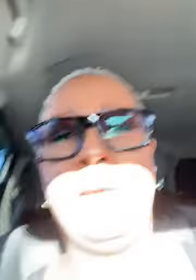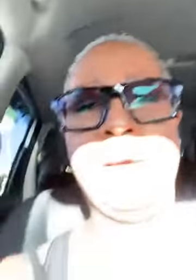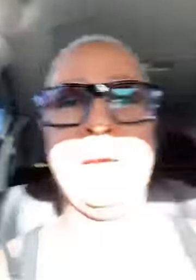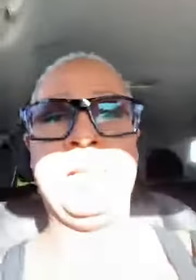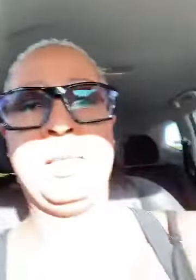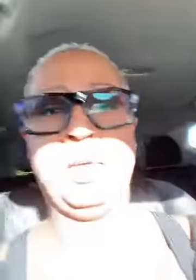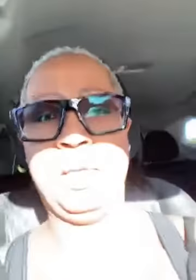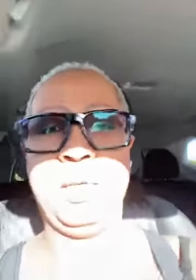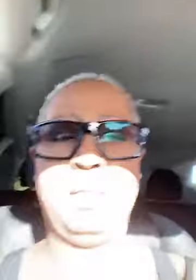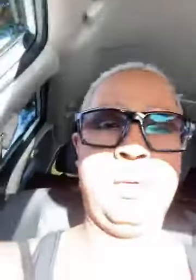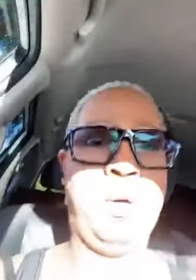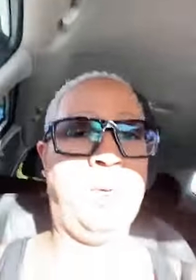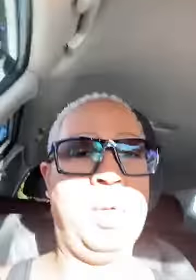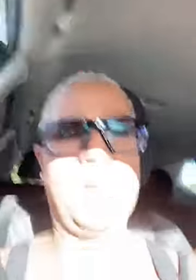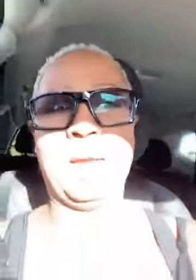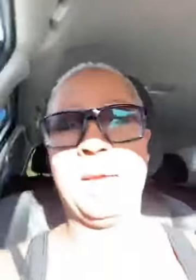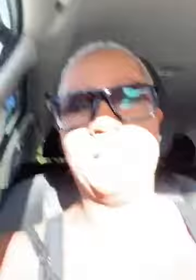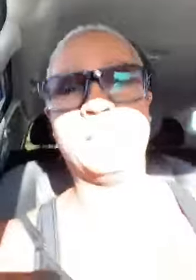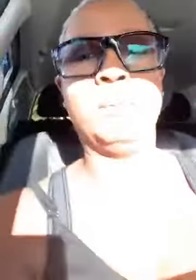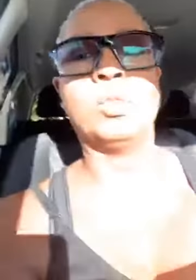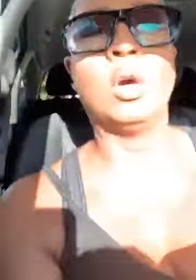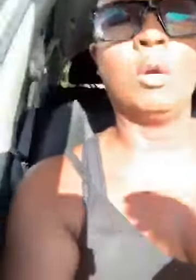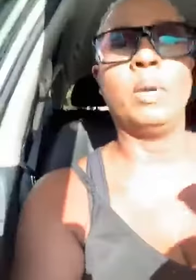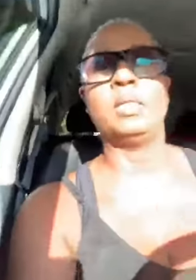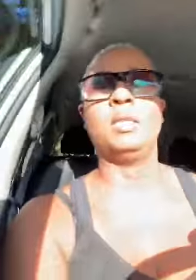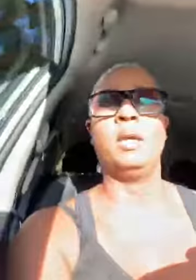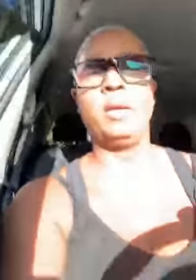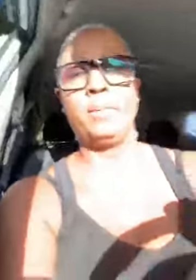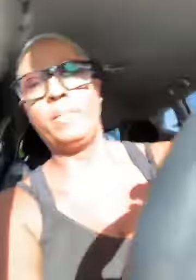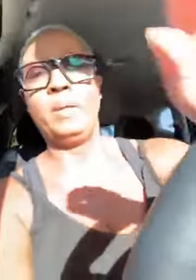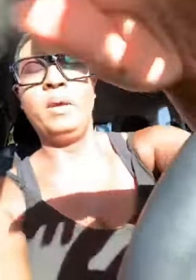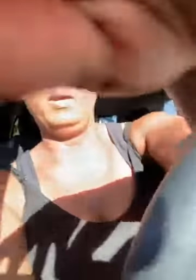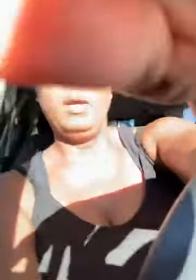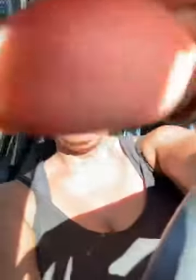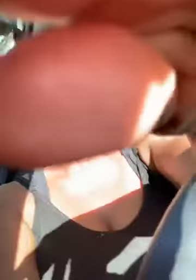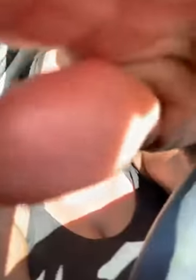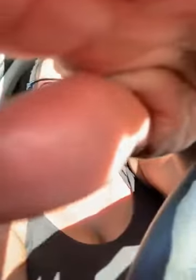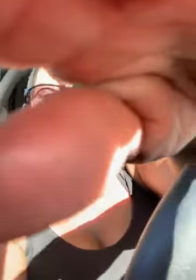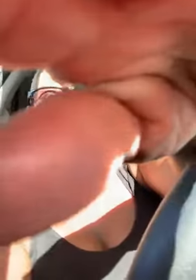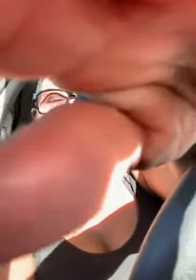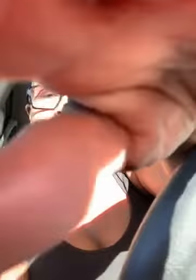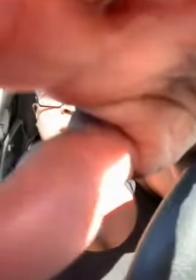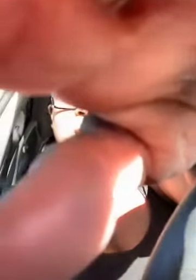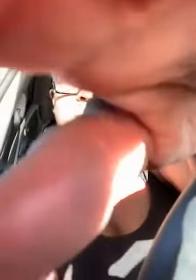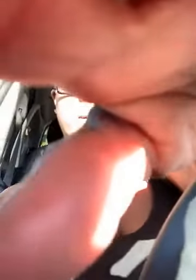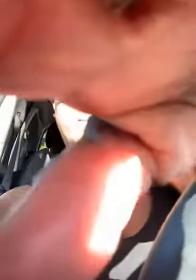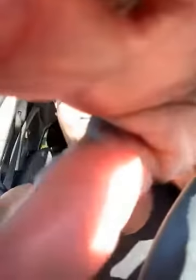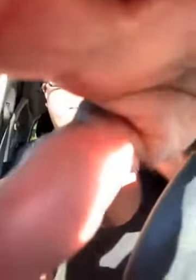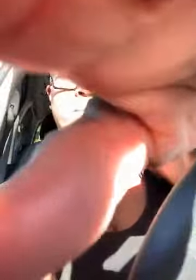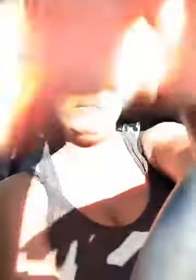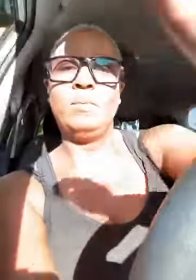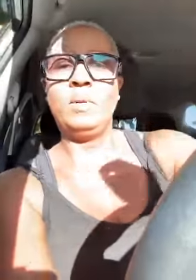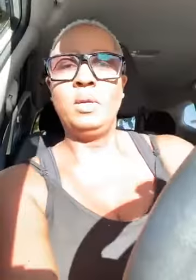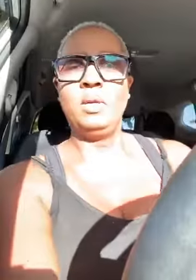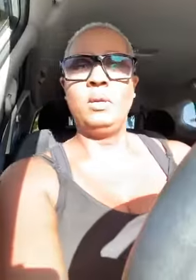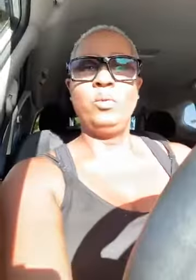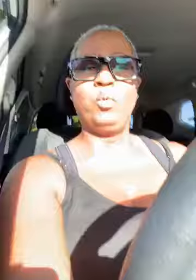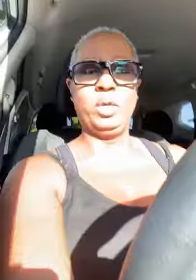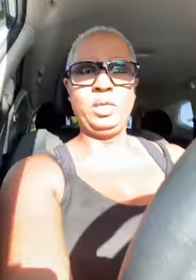guys uh oh god i got something to talk about today uh i am really